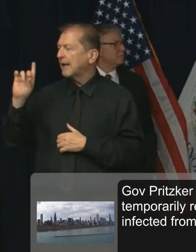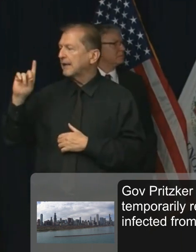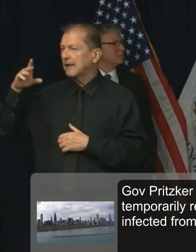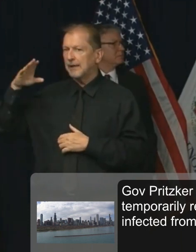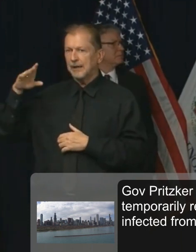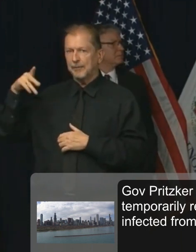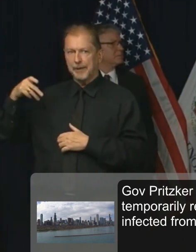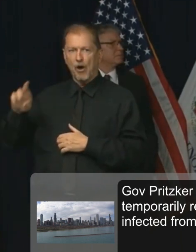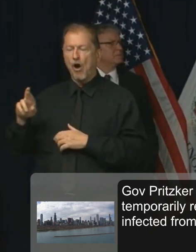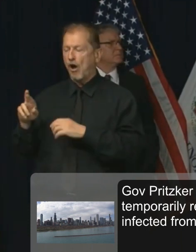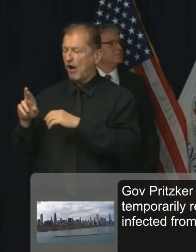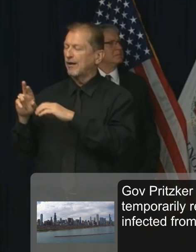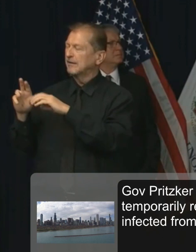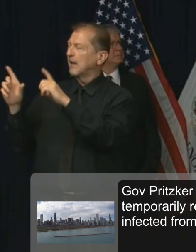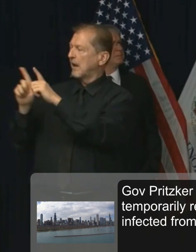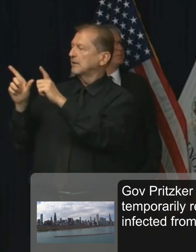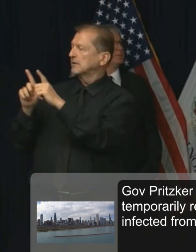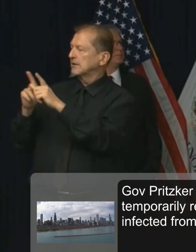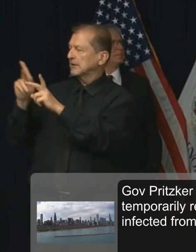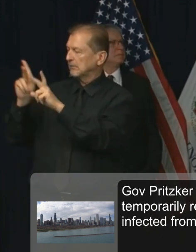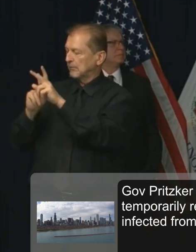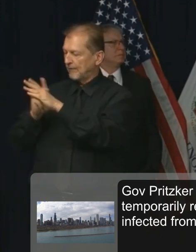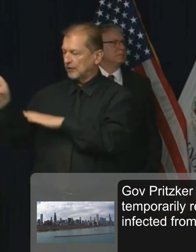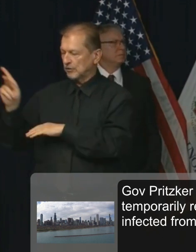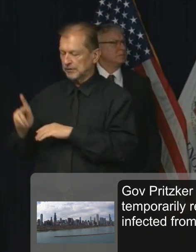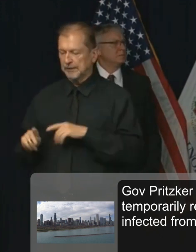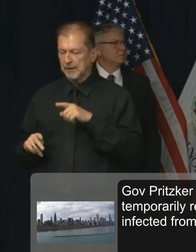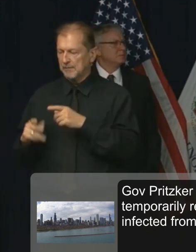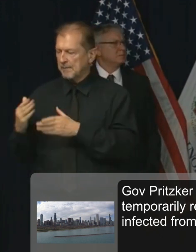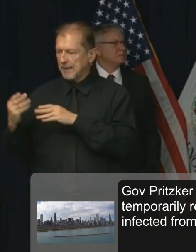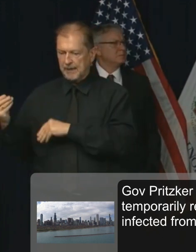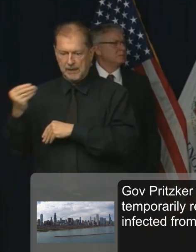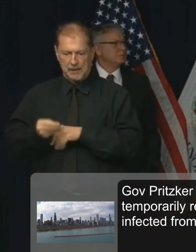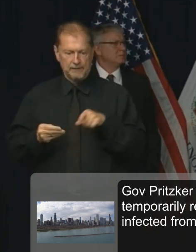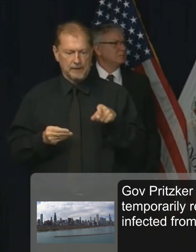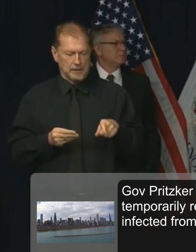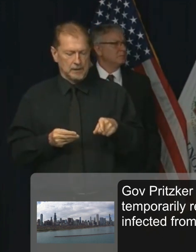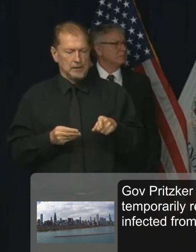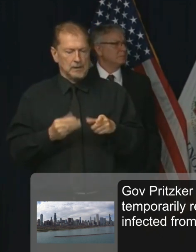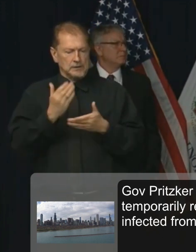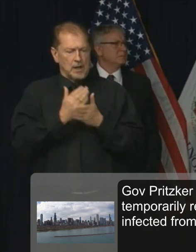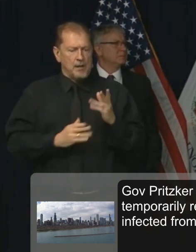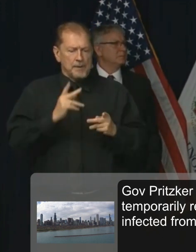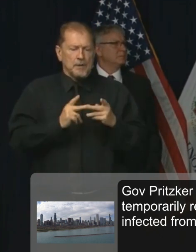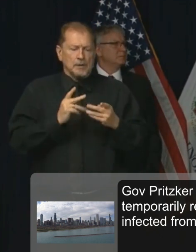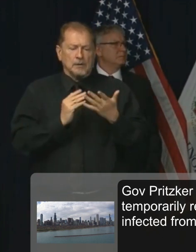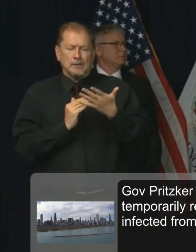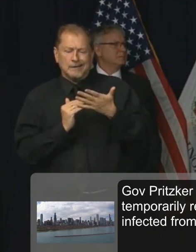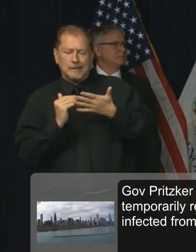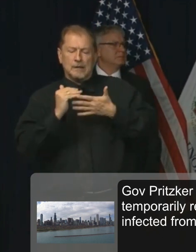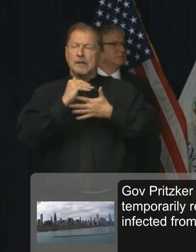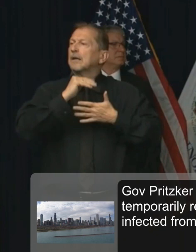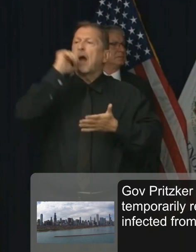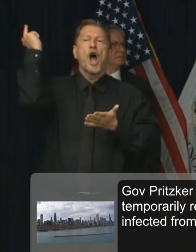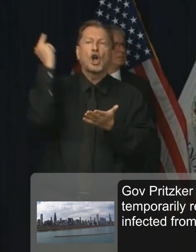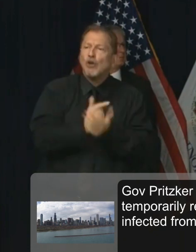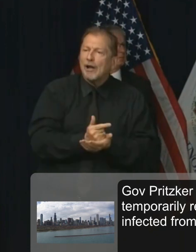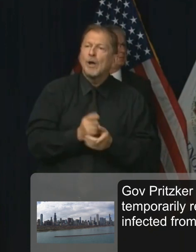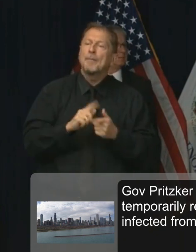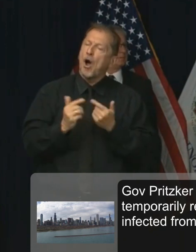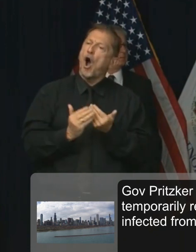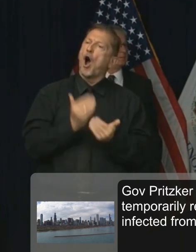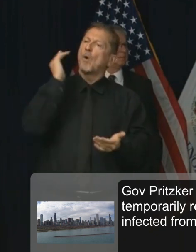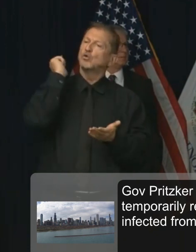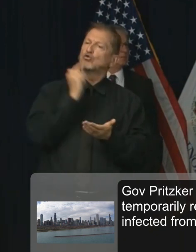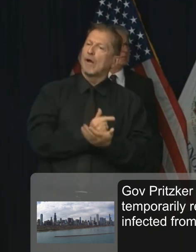to look at giving temporary licenses to people who are mostly trained, who are nearly